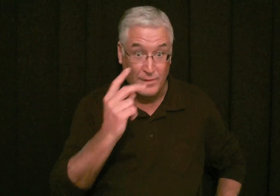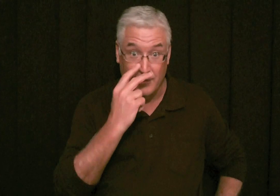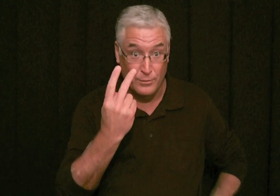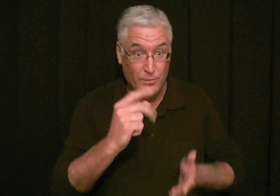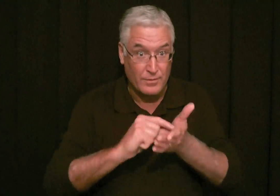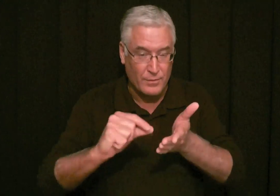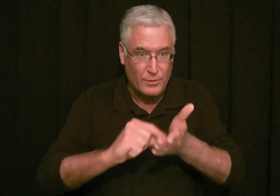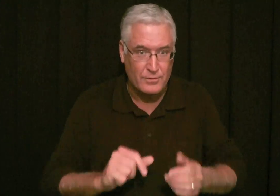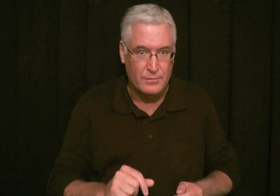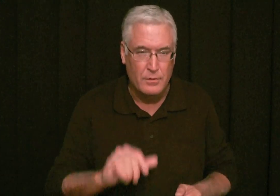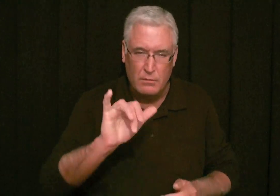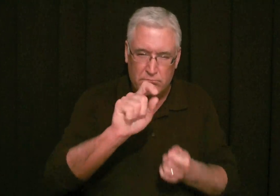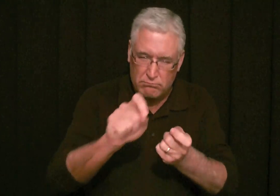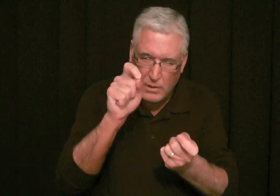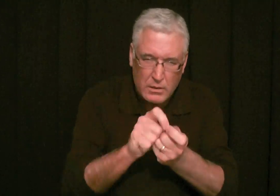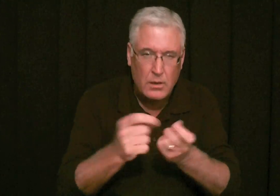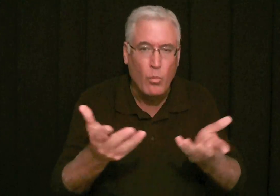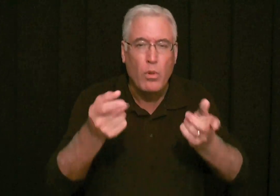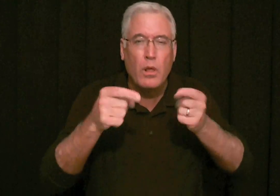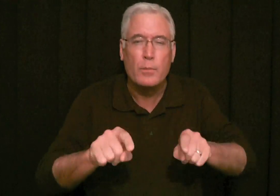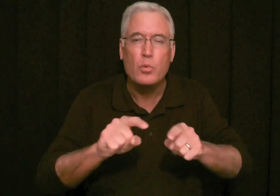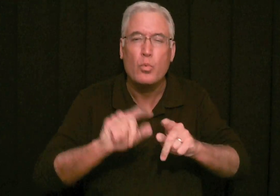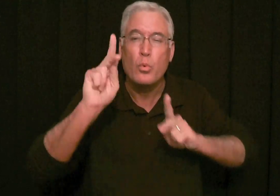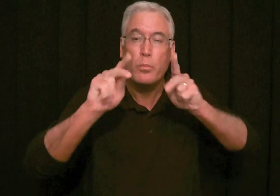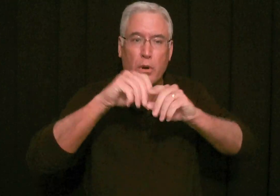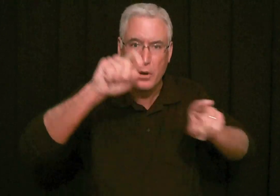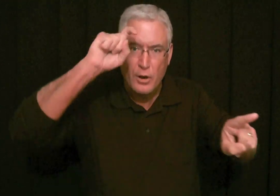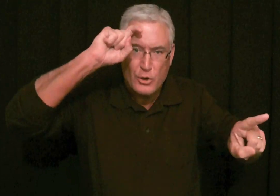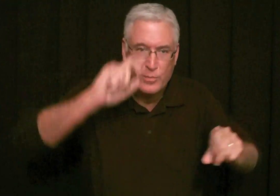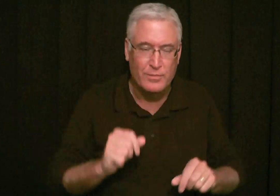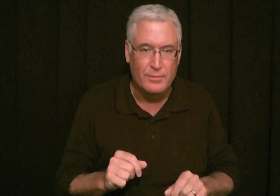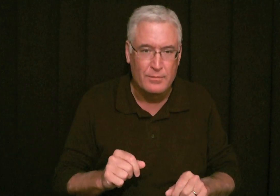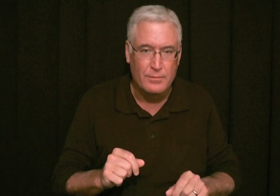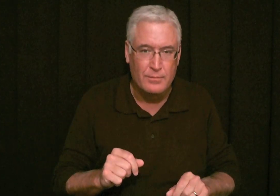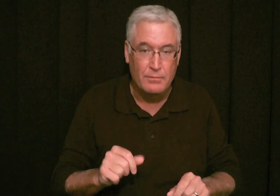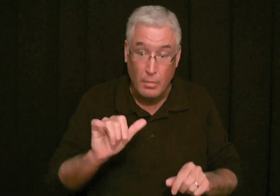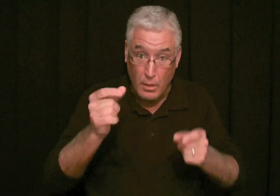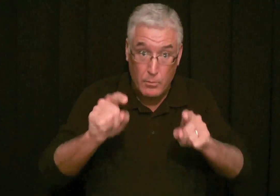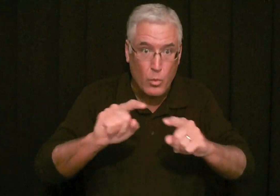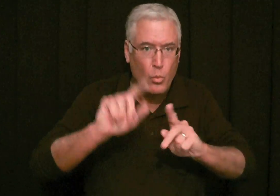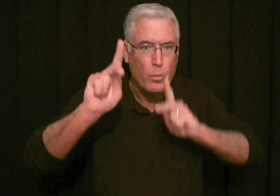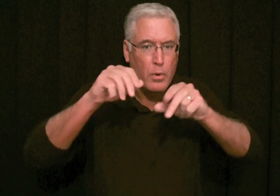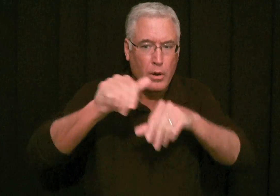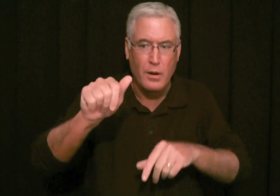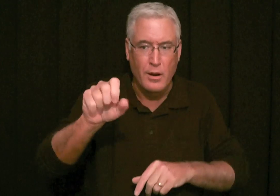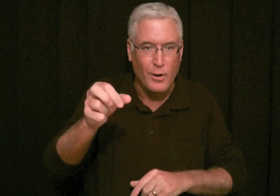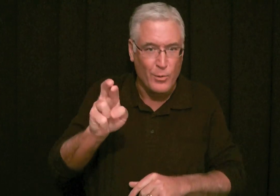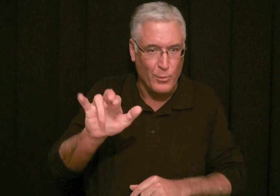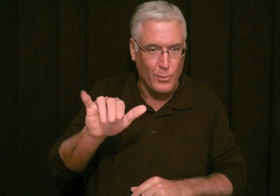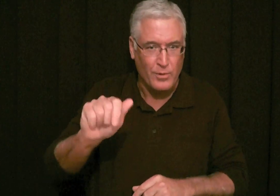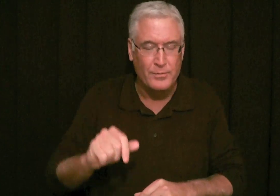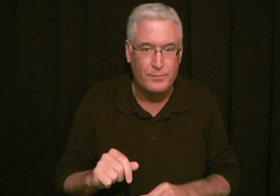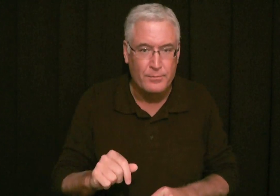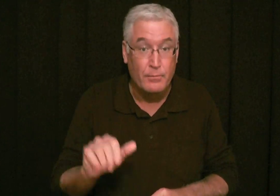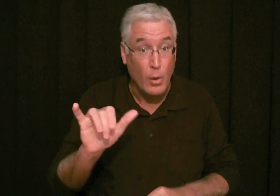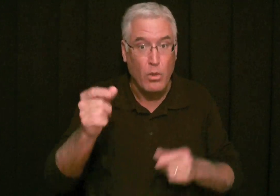You notice in those verses, that's exactly what would happen to the people in Egypt, the same thing with the people in